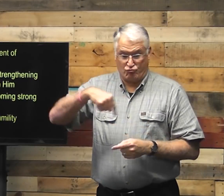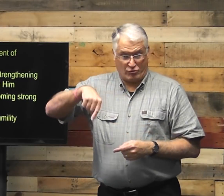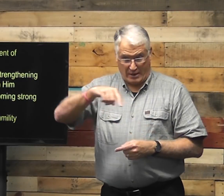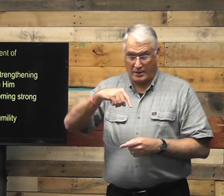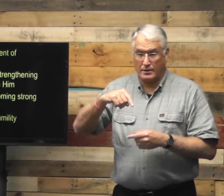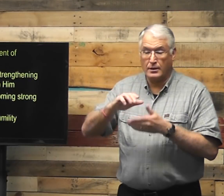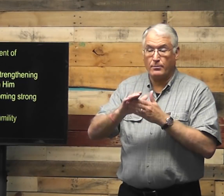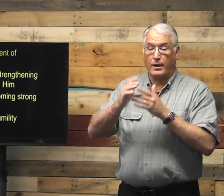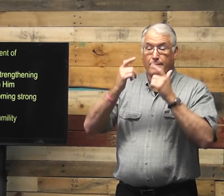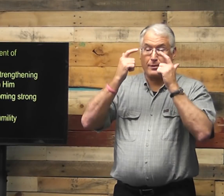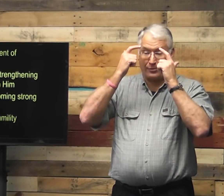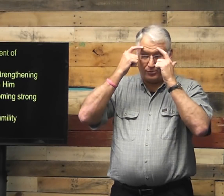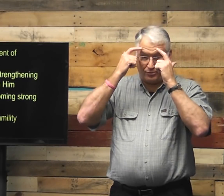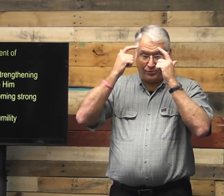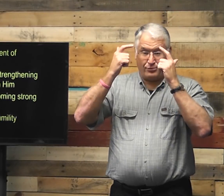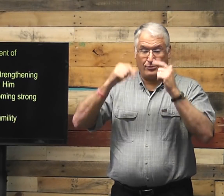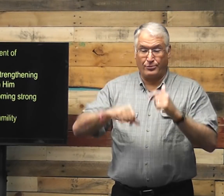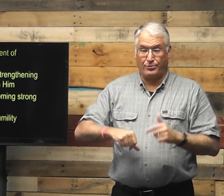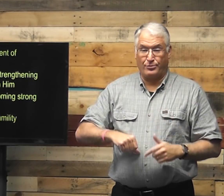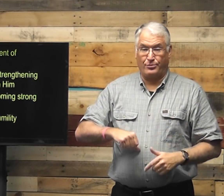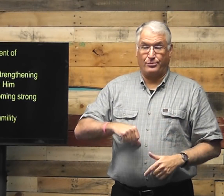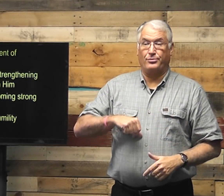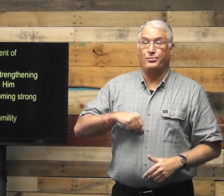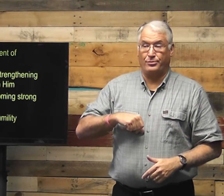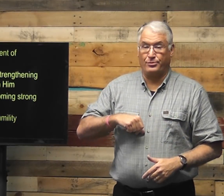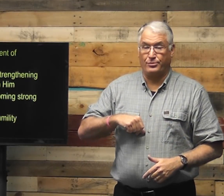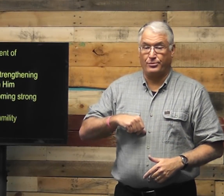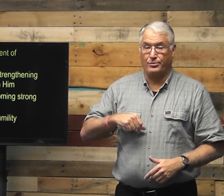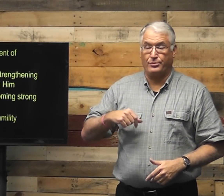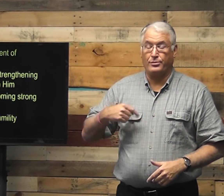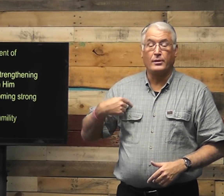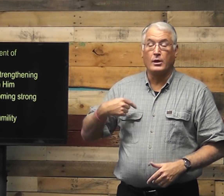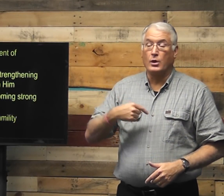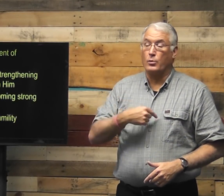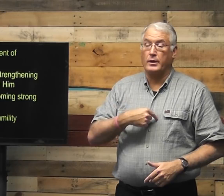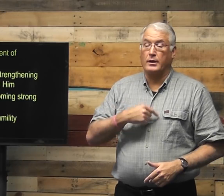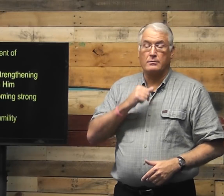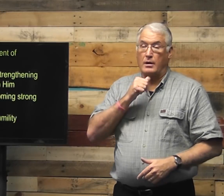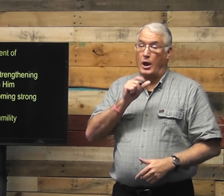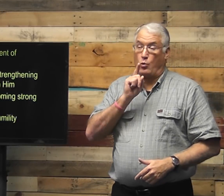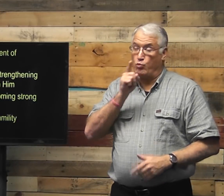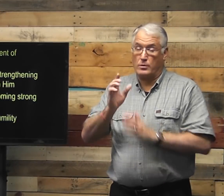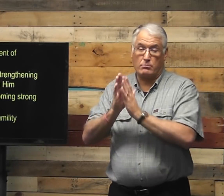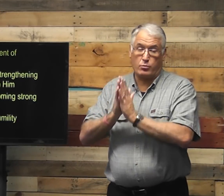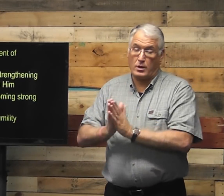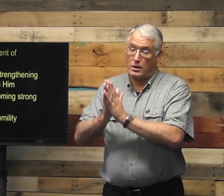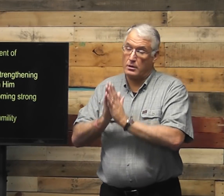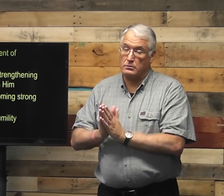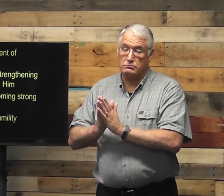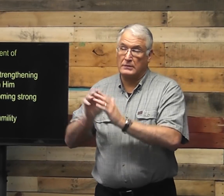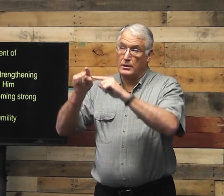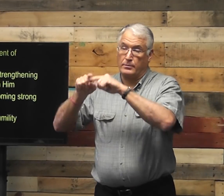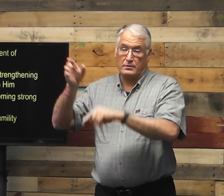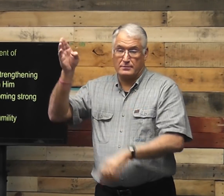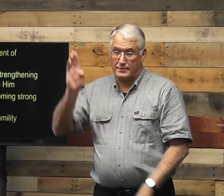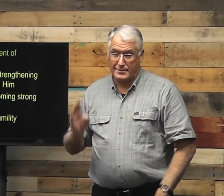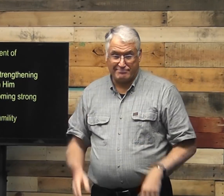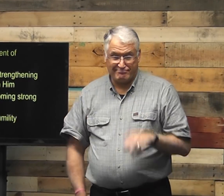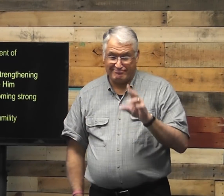When we pray, or I'm sorry, when we become arrogant and prideful, we are not really praying. And we're